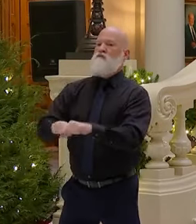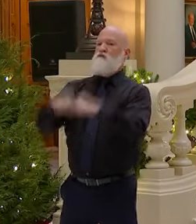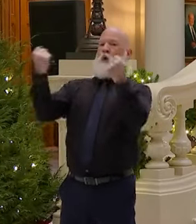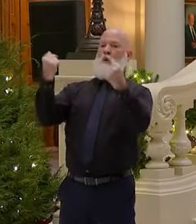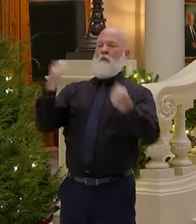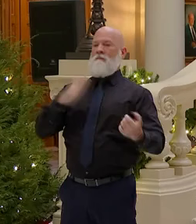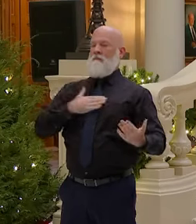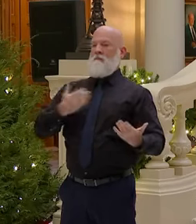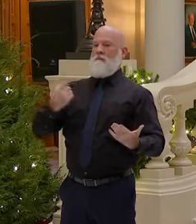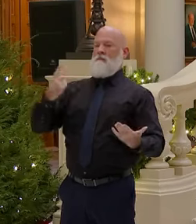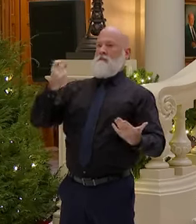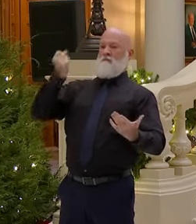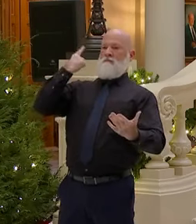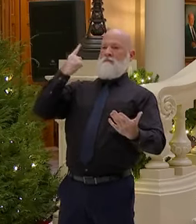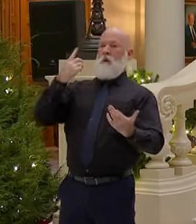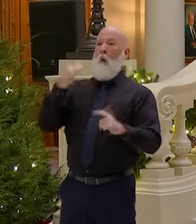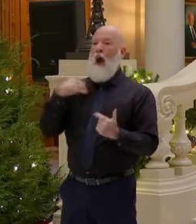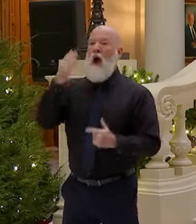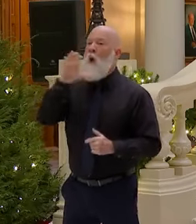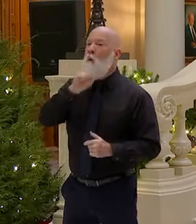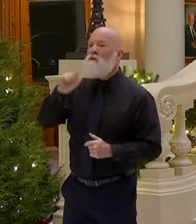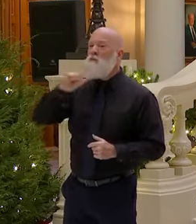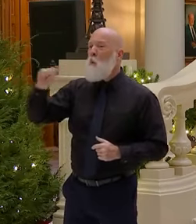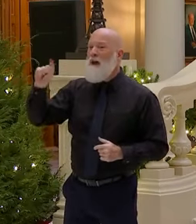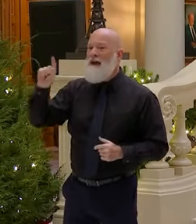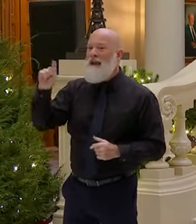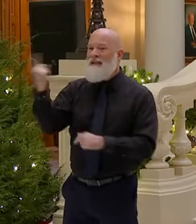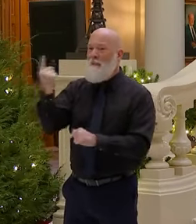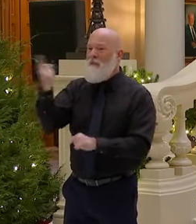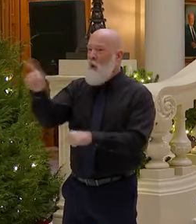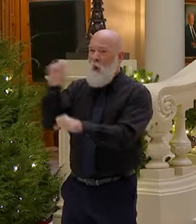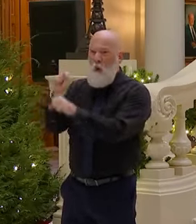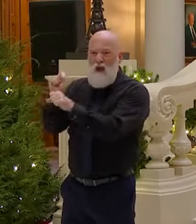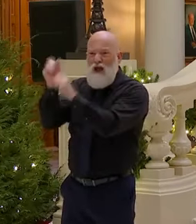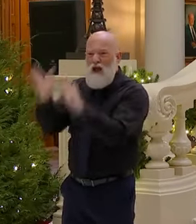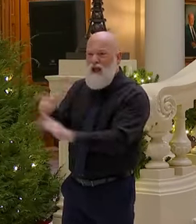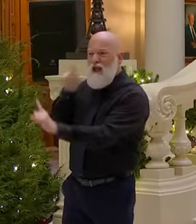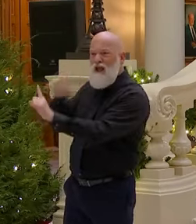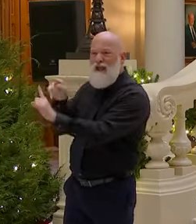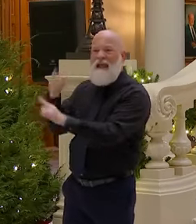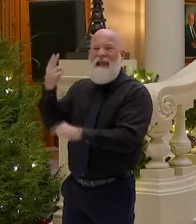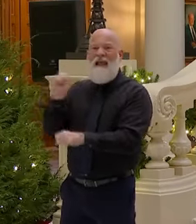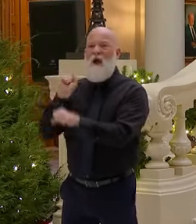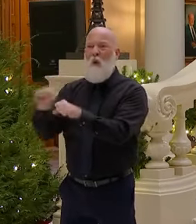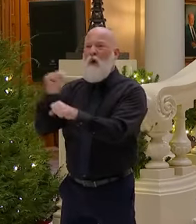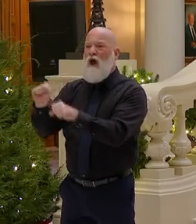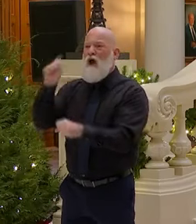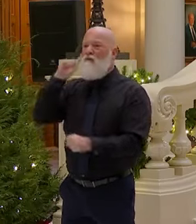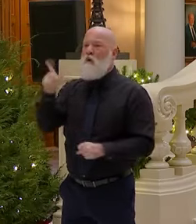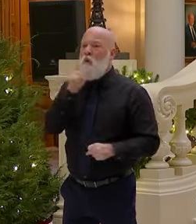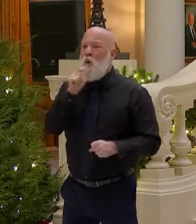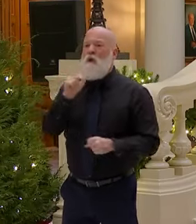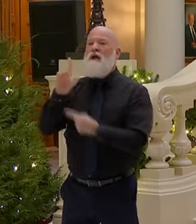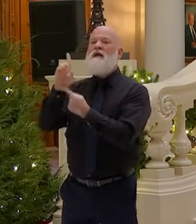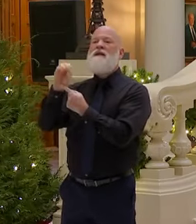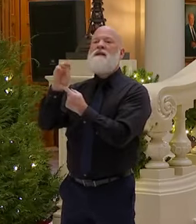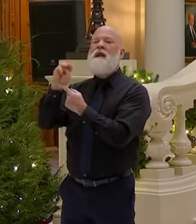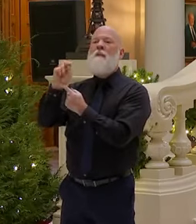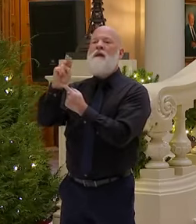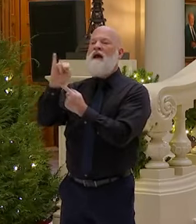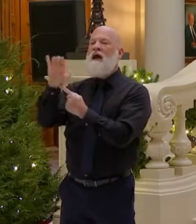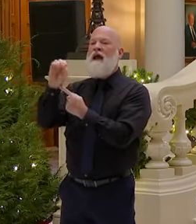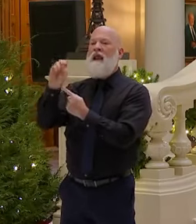to do his job. Just there. In fact, I talked to Dominion today, and I said he's one of the better ones they got. His family's getting harassed now.